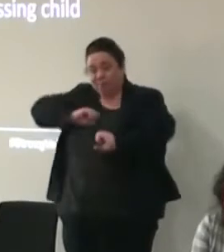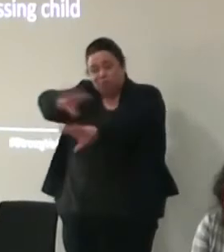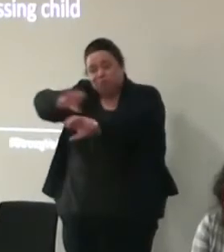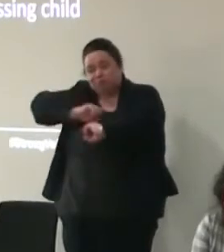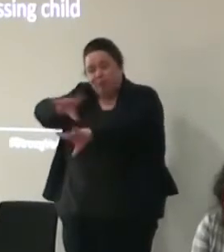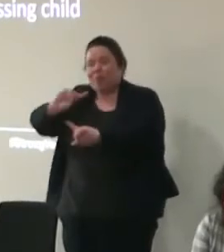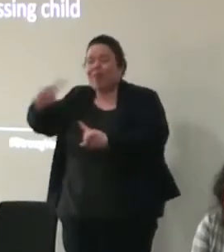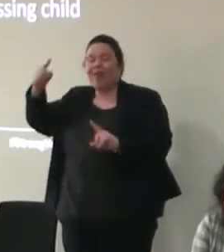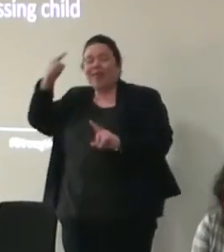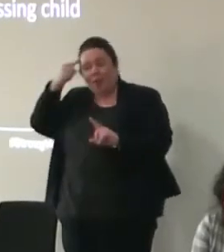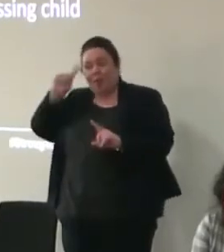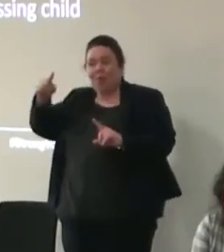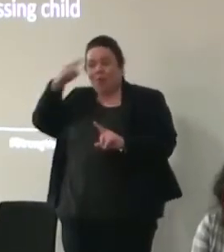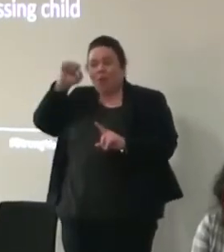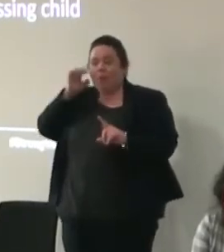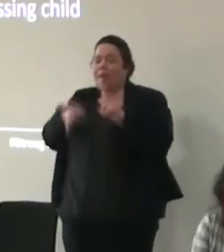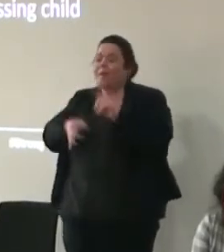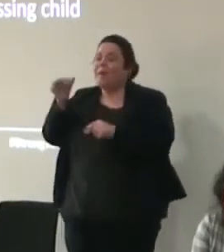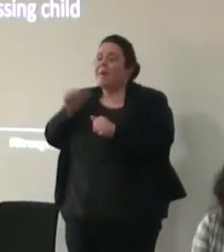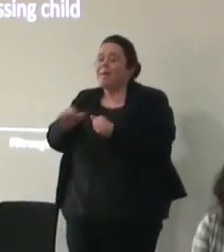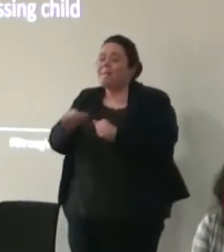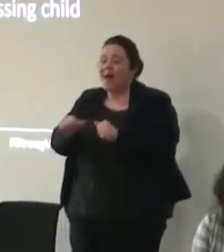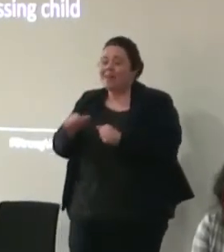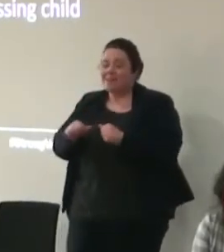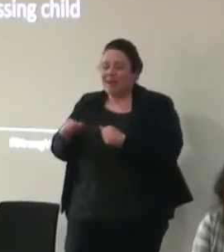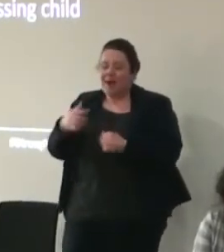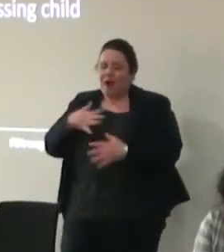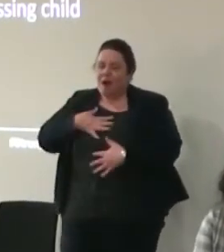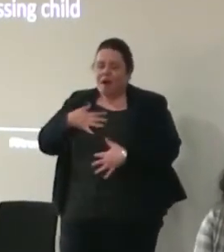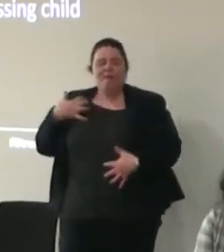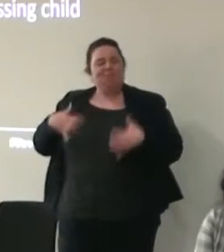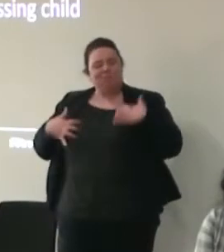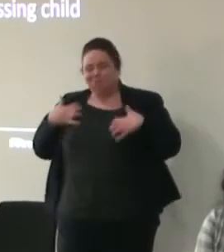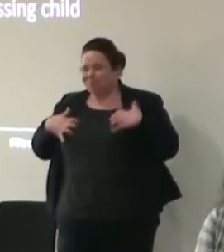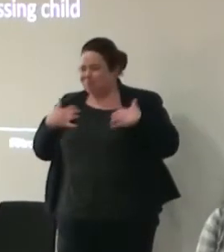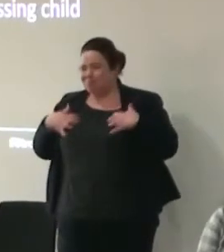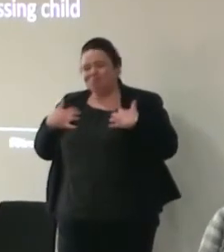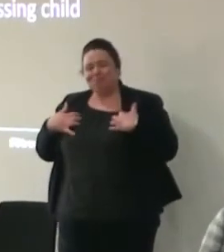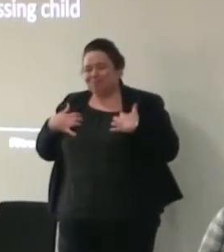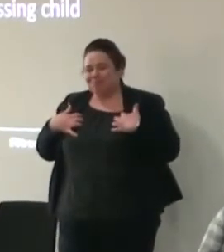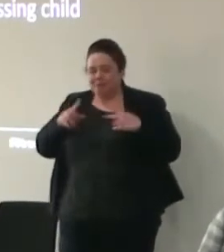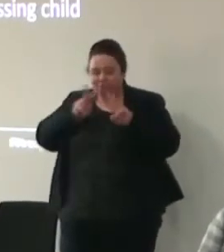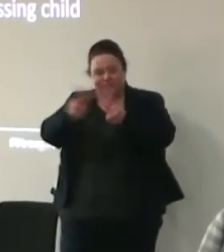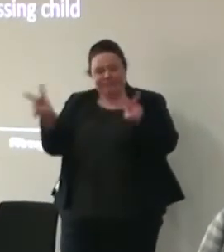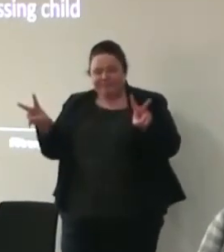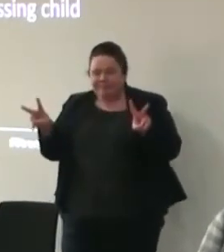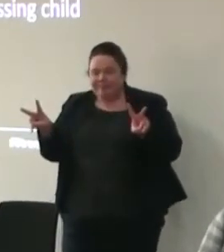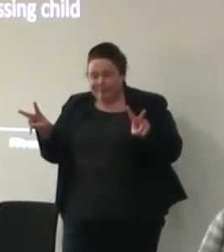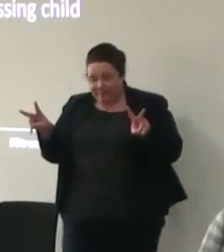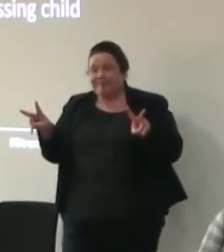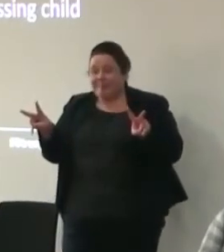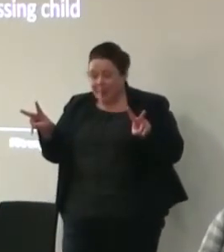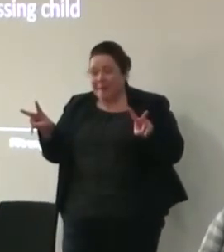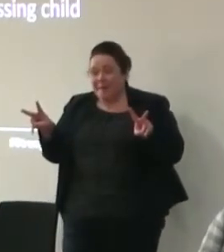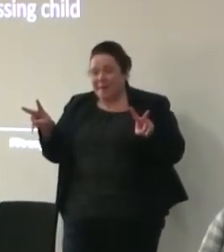and what they thought would be better I just I was really inspired and yeah it's